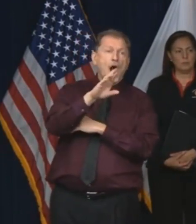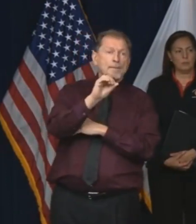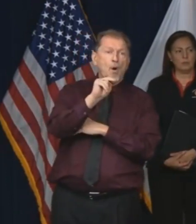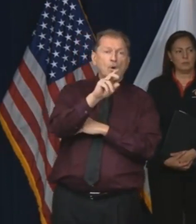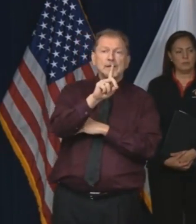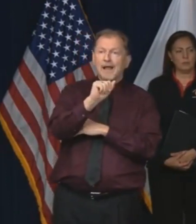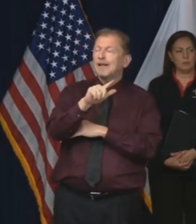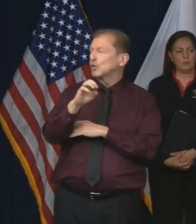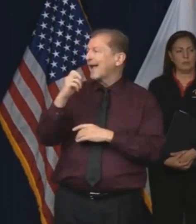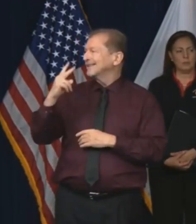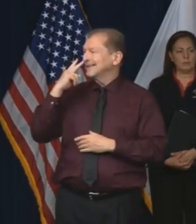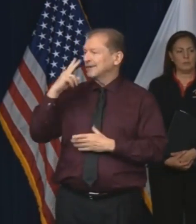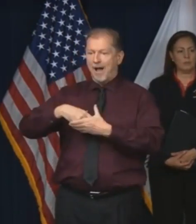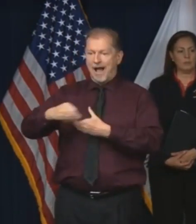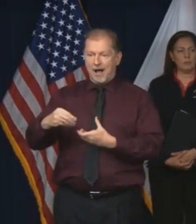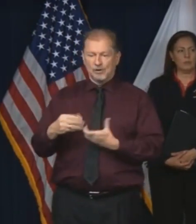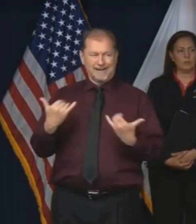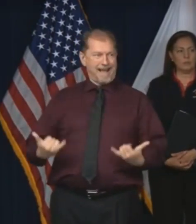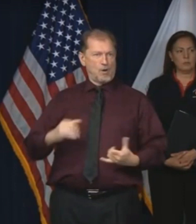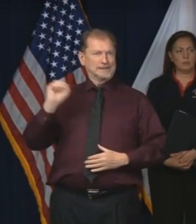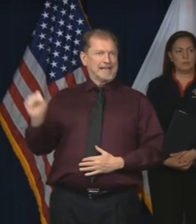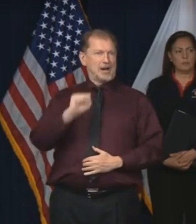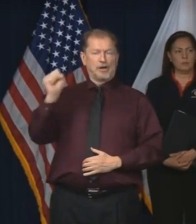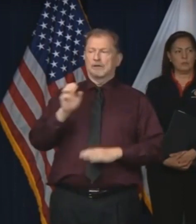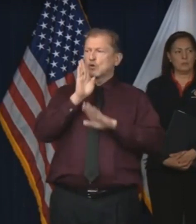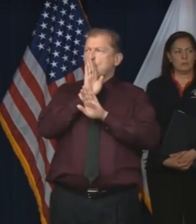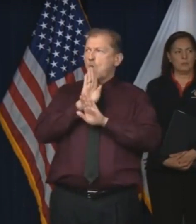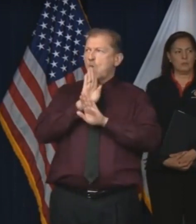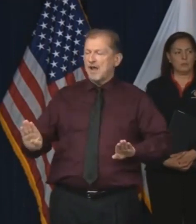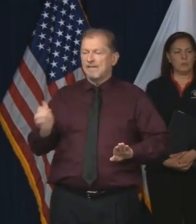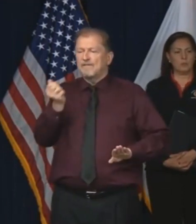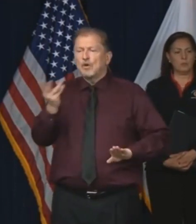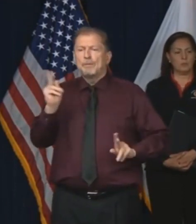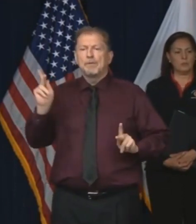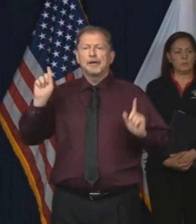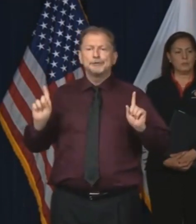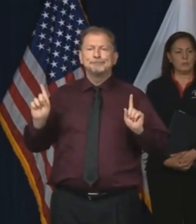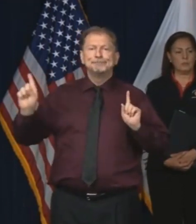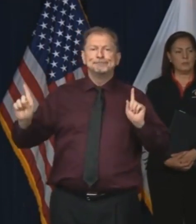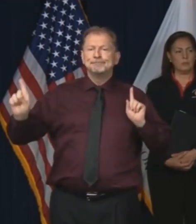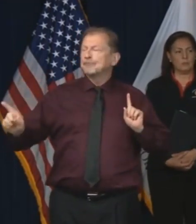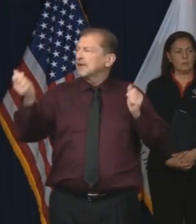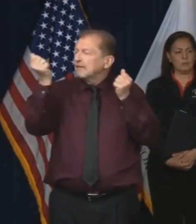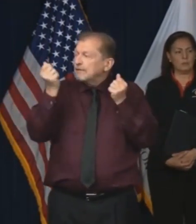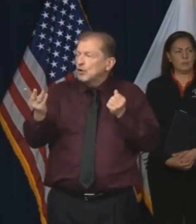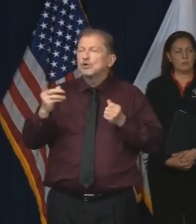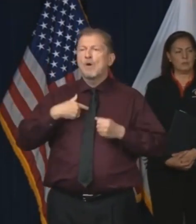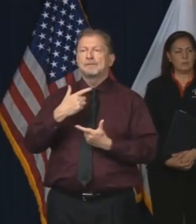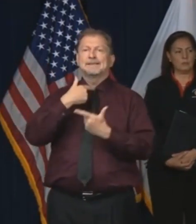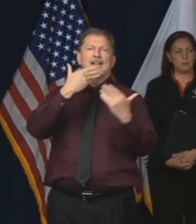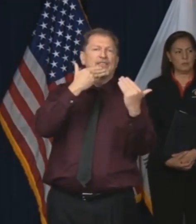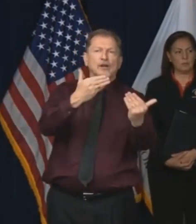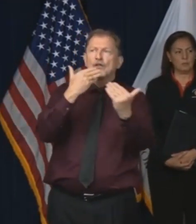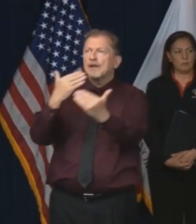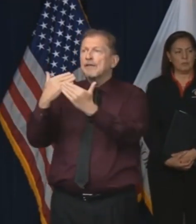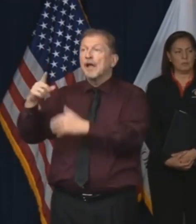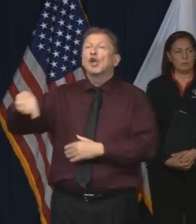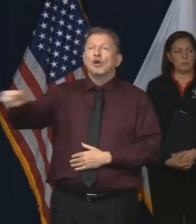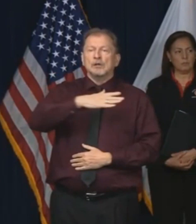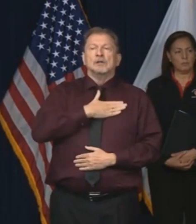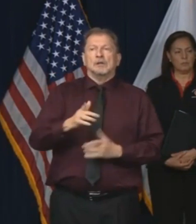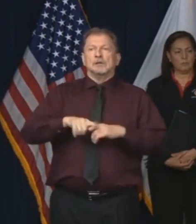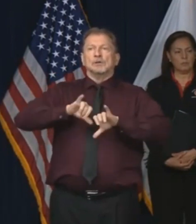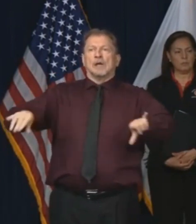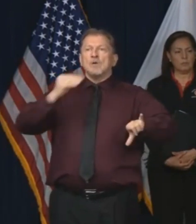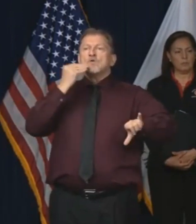I mean, you can see it. Just walk outside. It's Saturday. There are not very many people around. So thank you to the people of Illinois who are